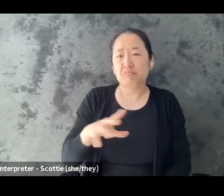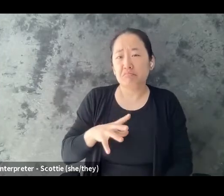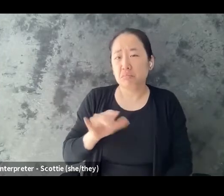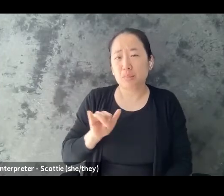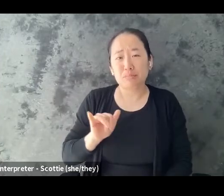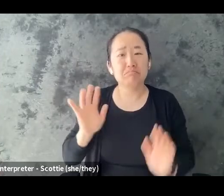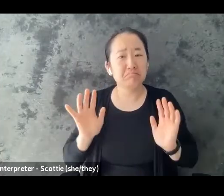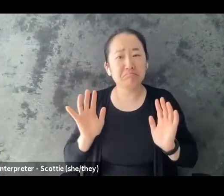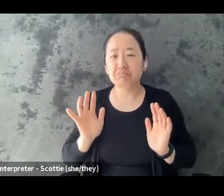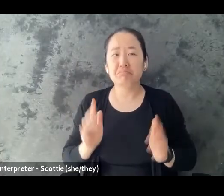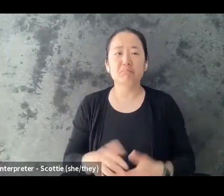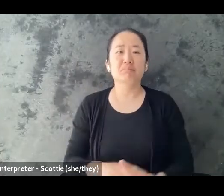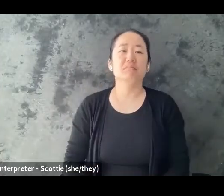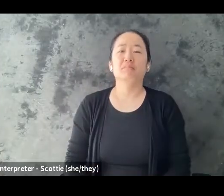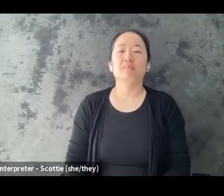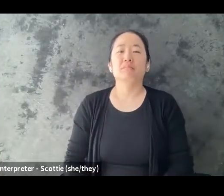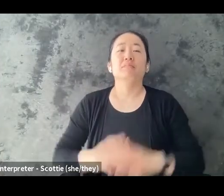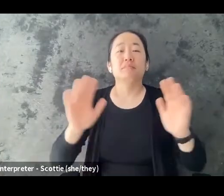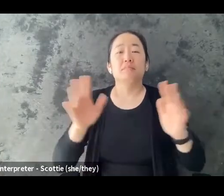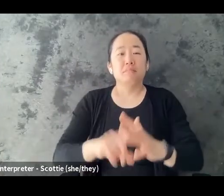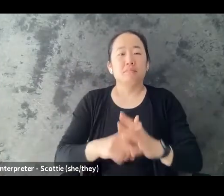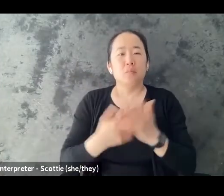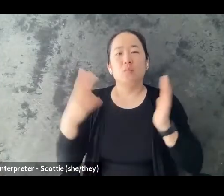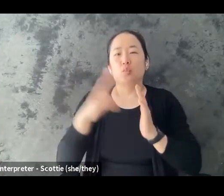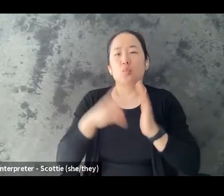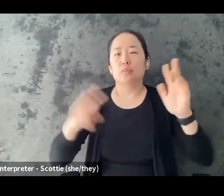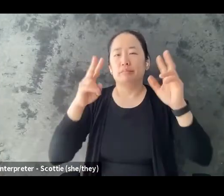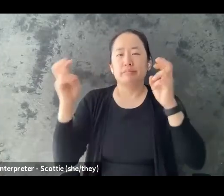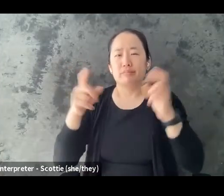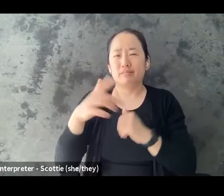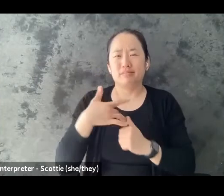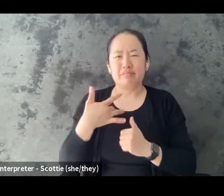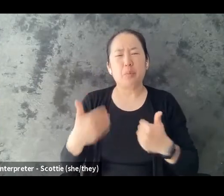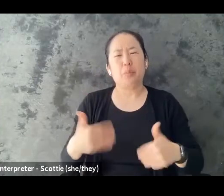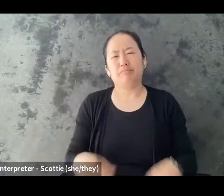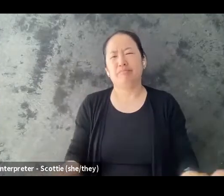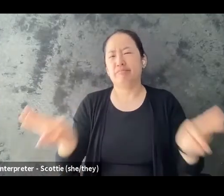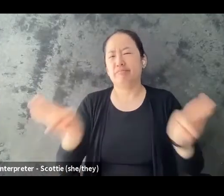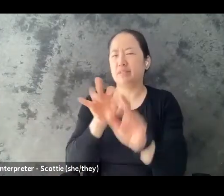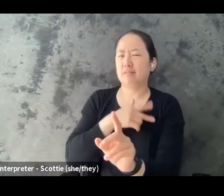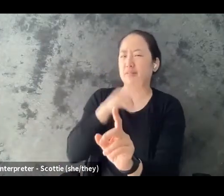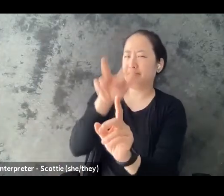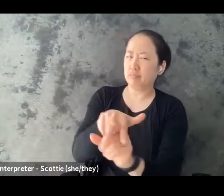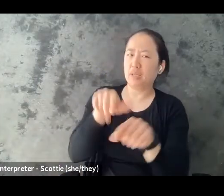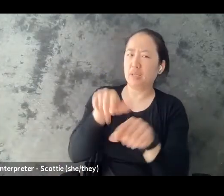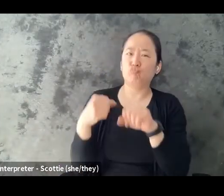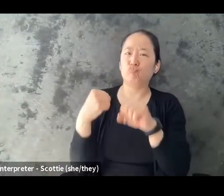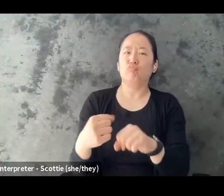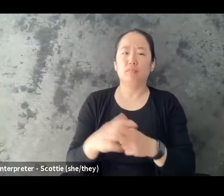So just to start, I'd like to read this quote because I believe it to be very relevant to today's topic. It's by Rebecca Solnit.